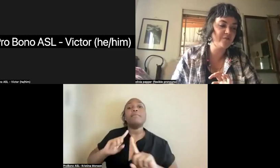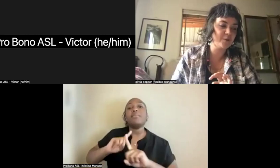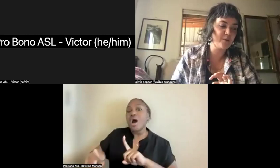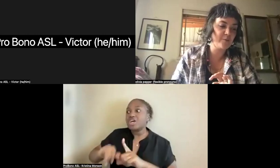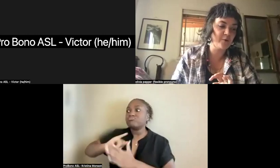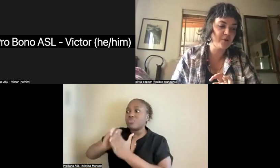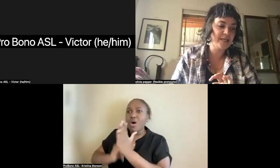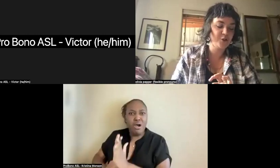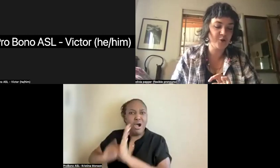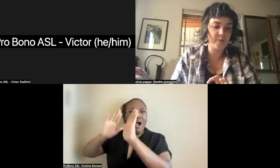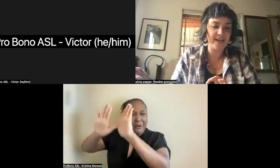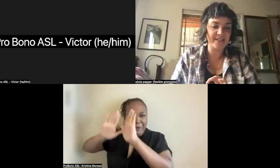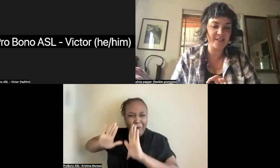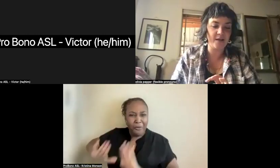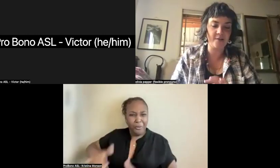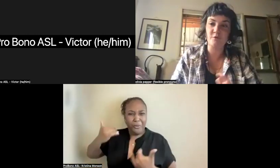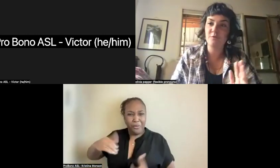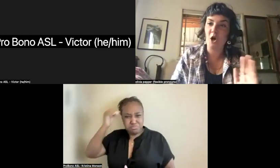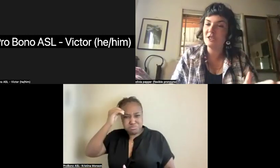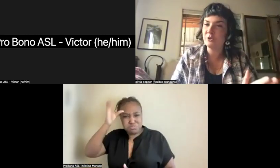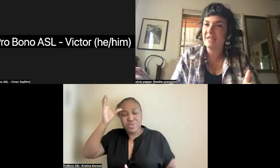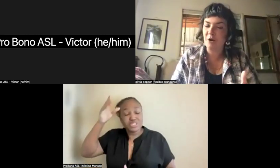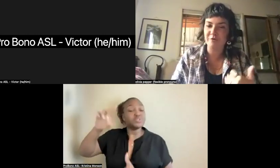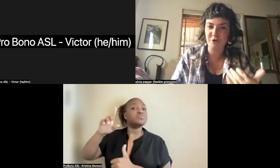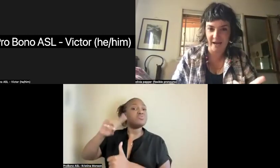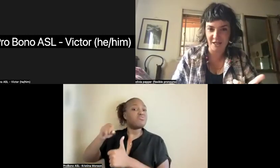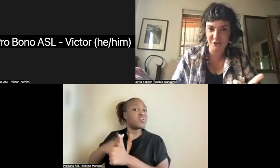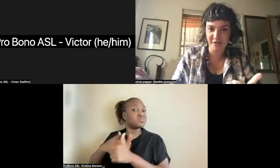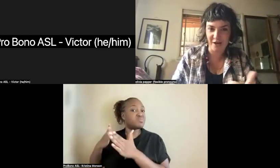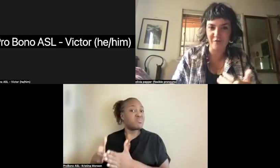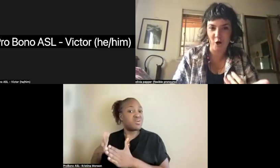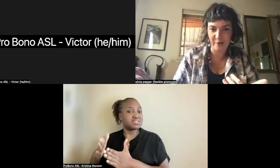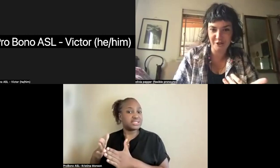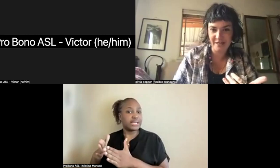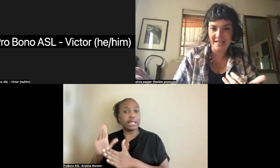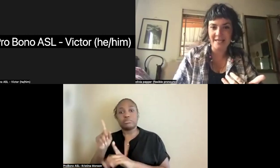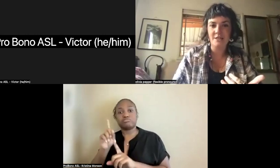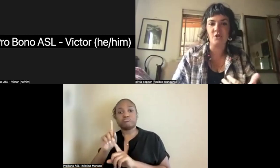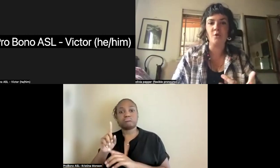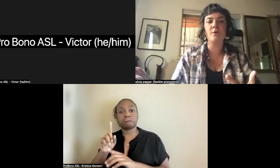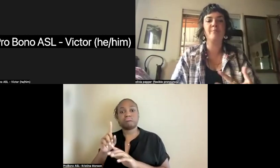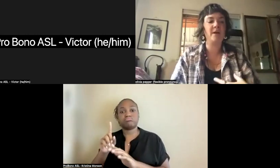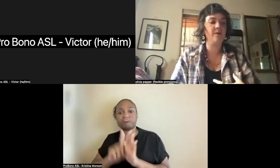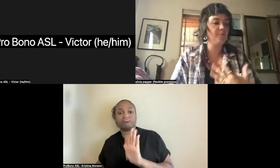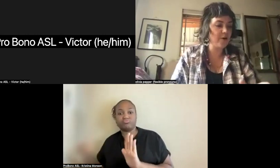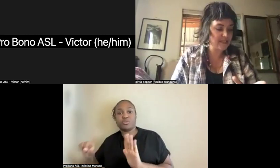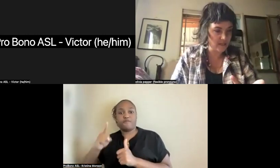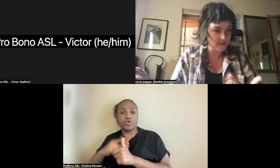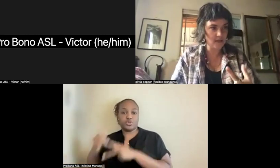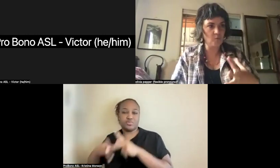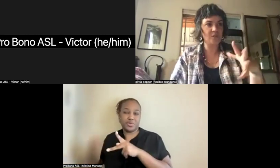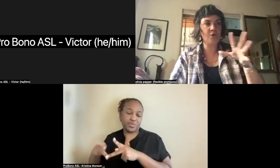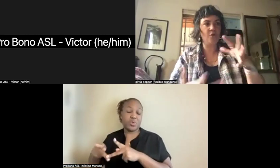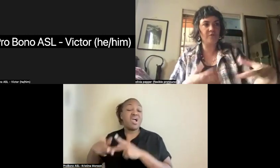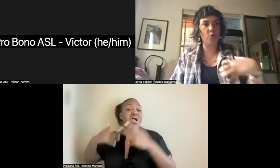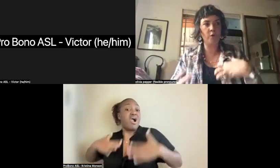one of the first people to create costumes out of trash, out of garbage. So Baroness Elsa